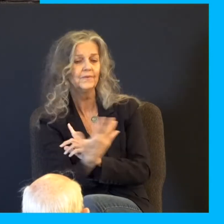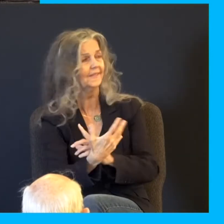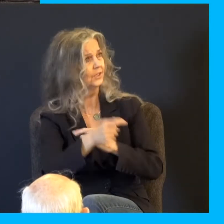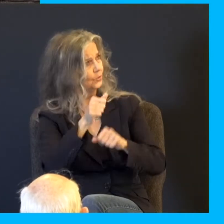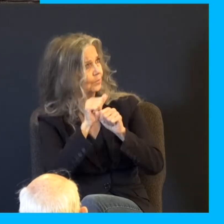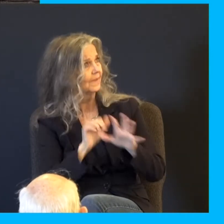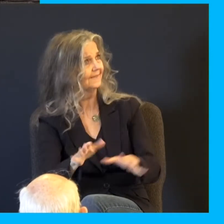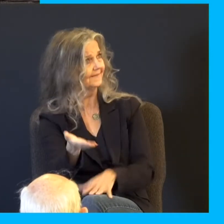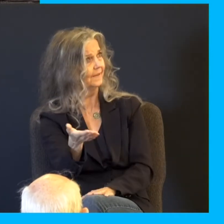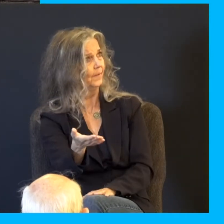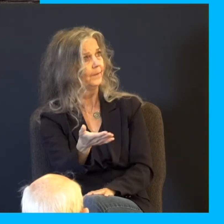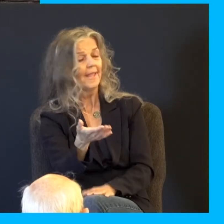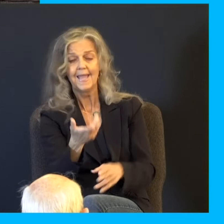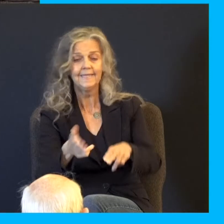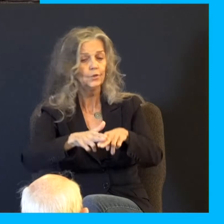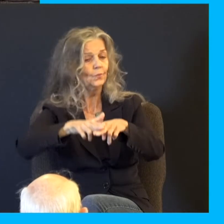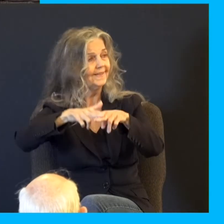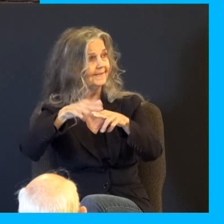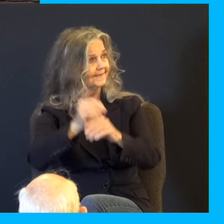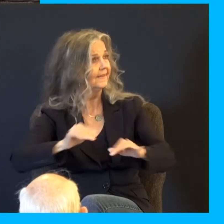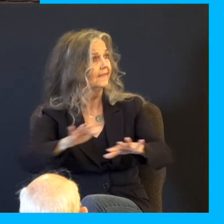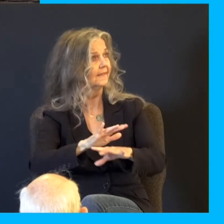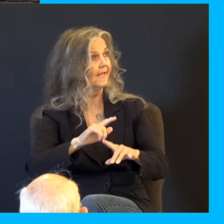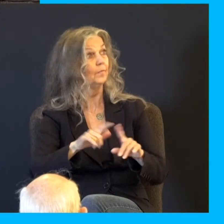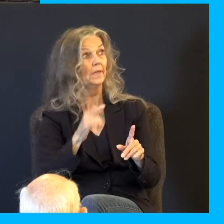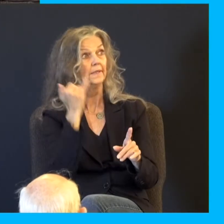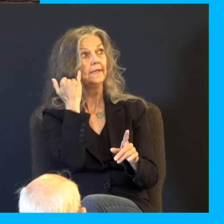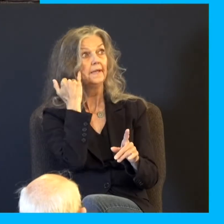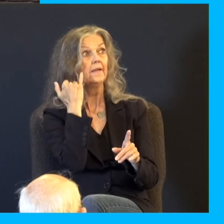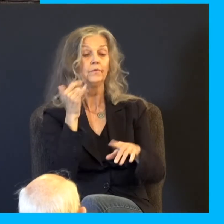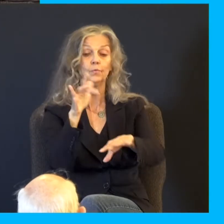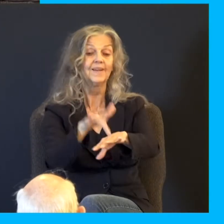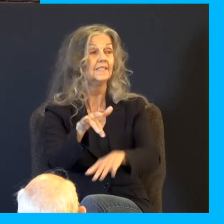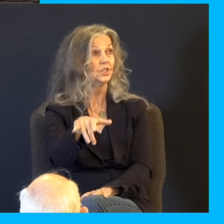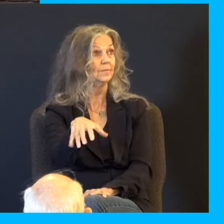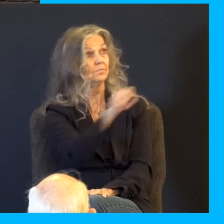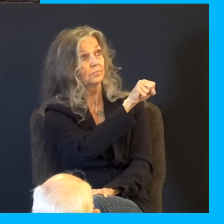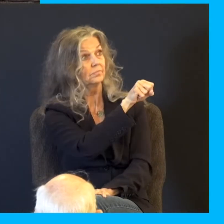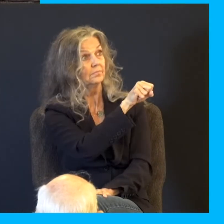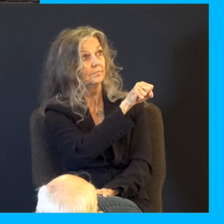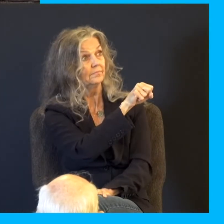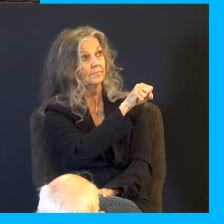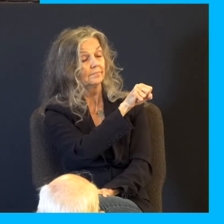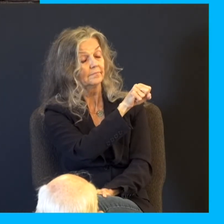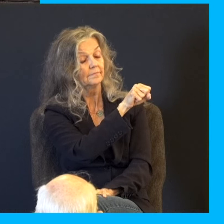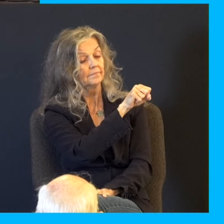substance is increased in the land. But put forth now thine hand and touch all that he